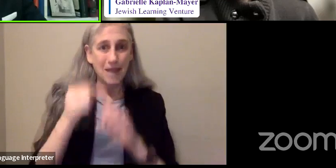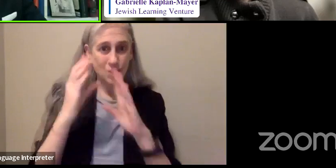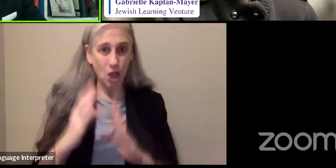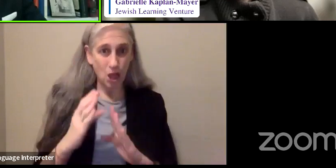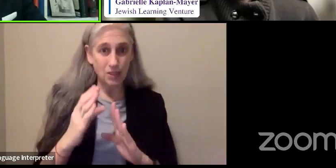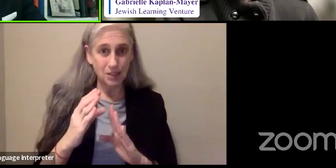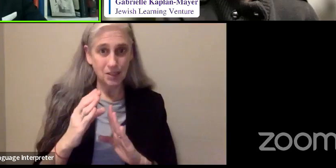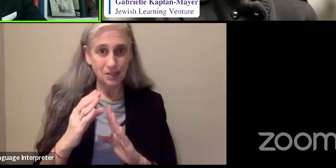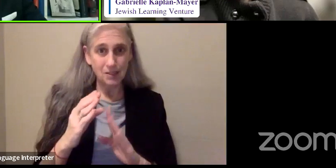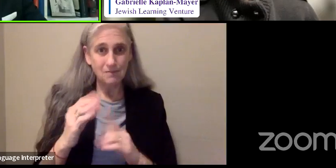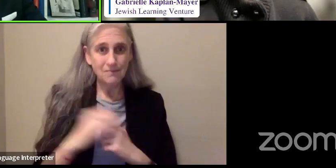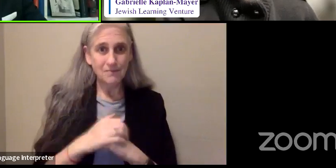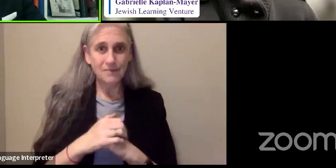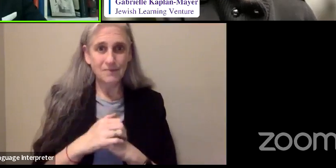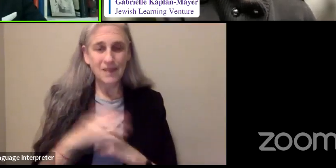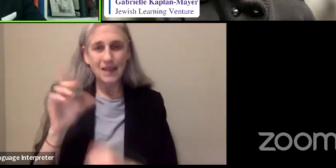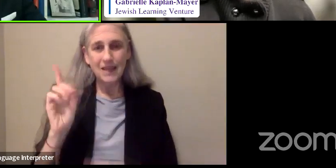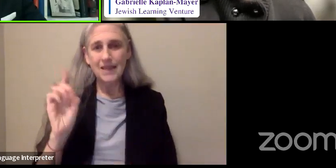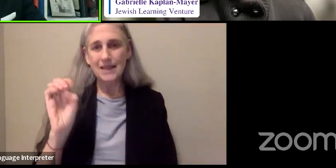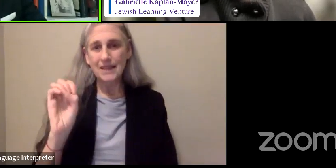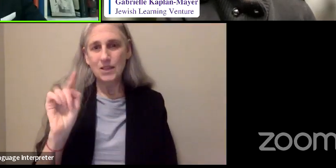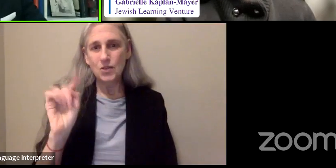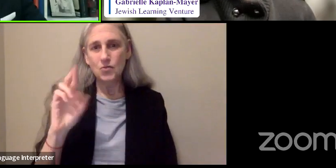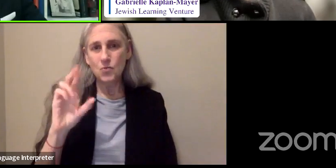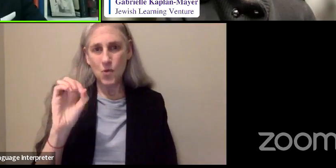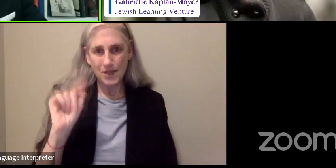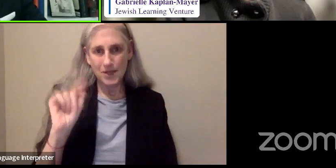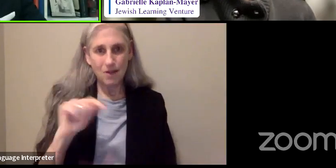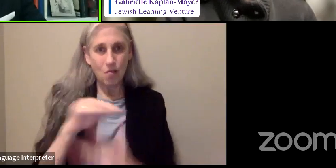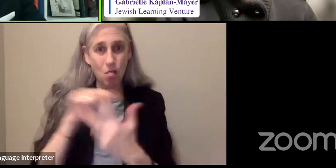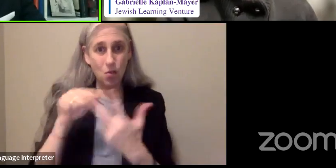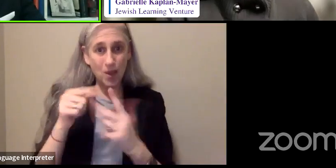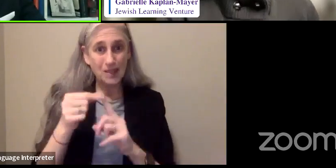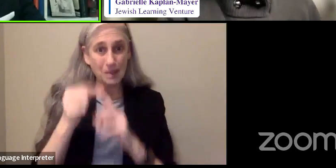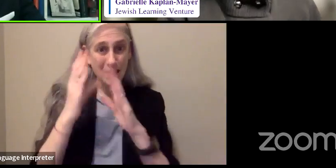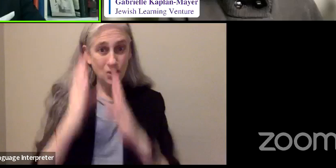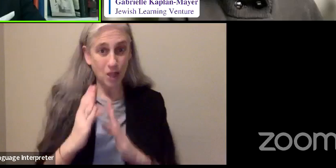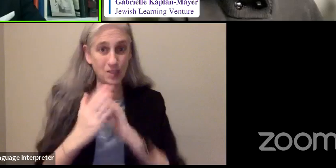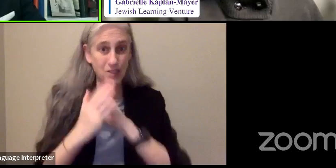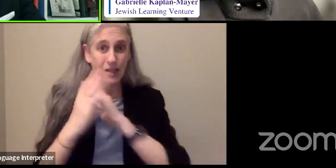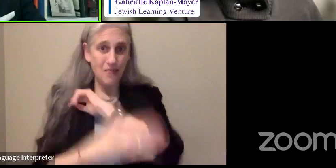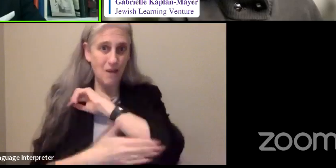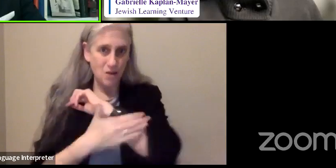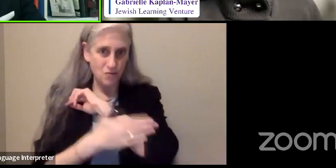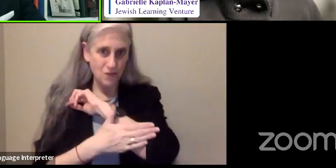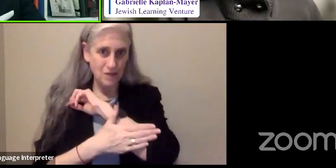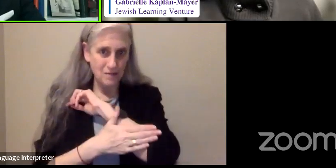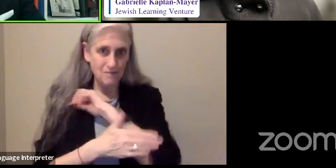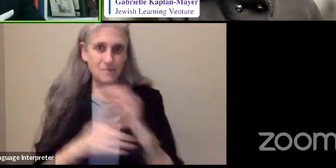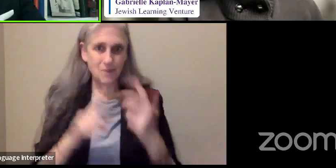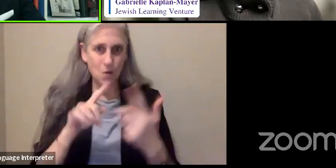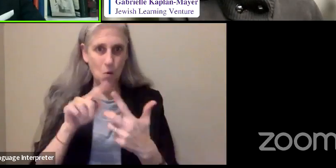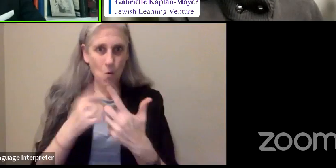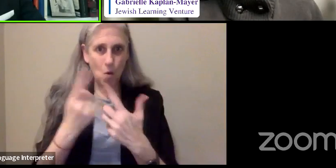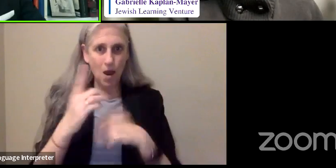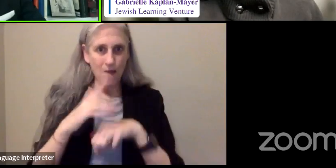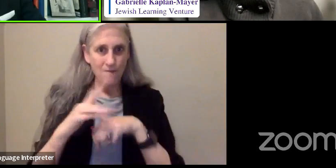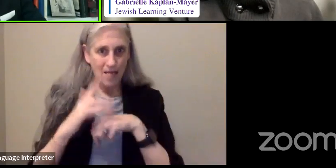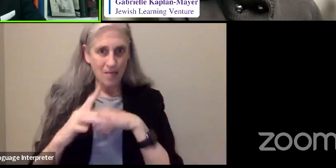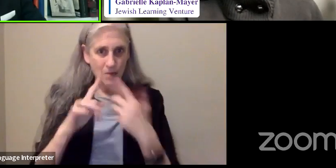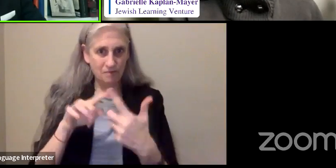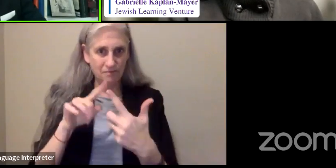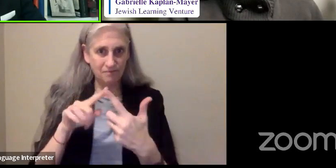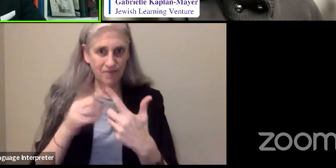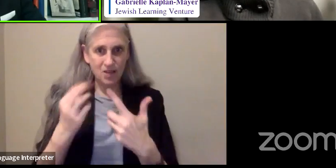one in San Francisco, one in Detroit. The only one available was Dr. Sugar. So my mother and I took a train